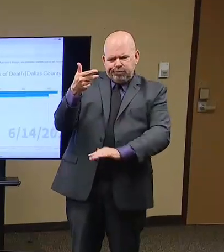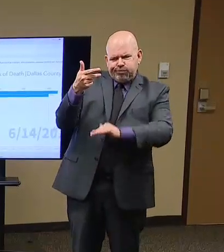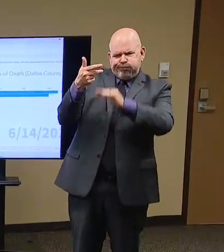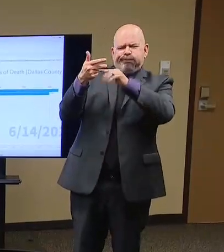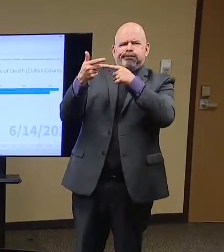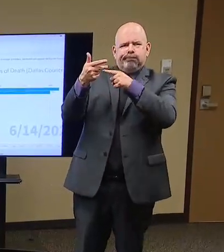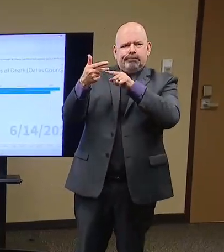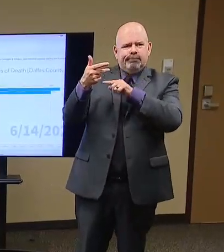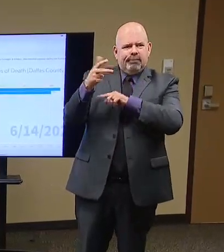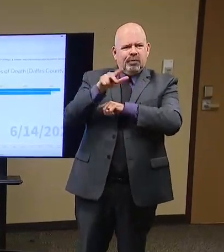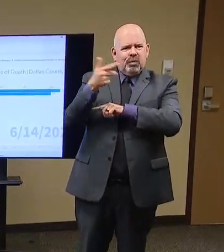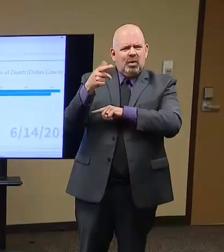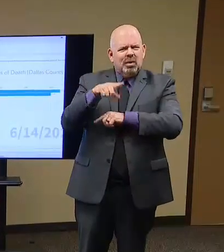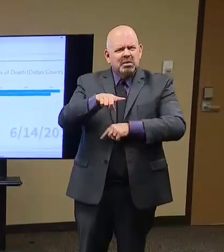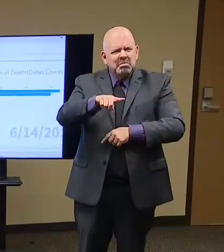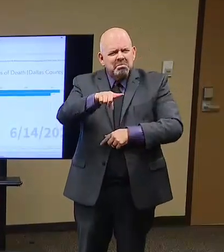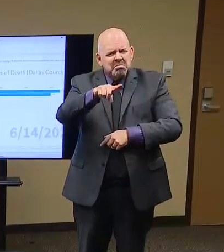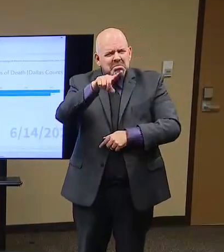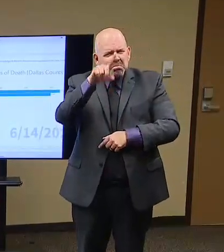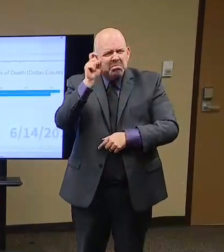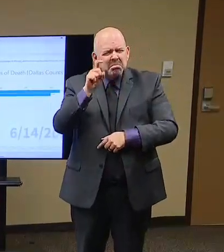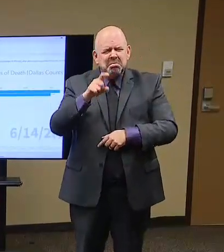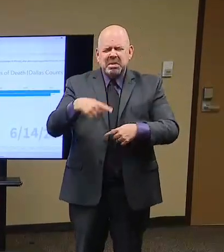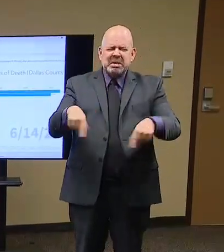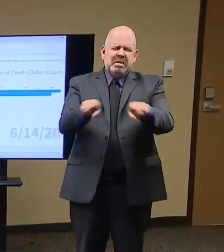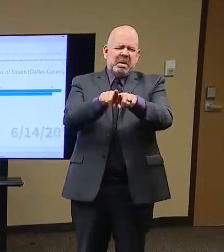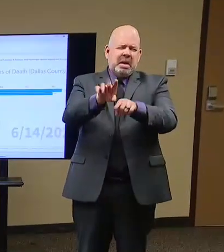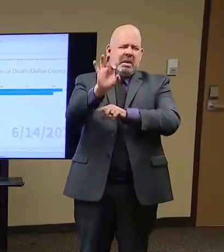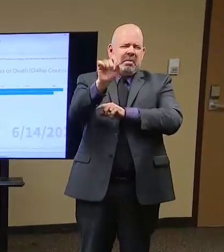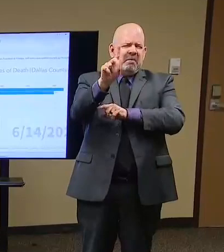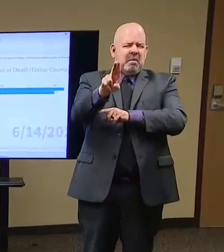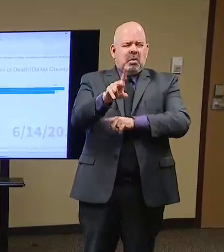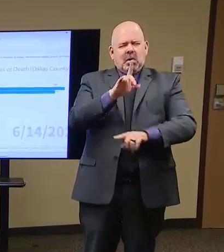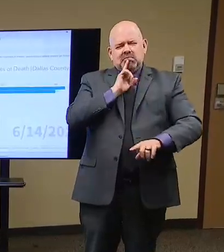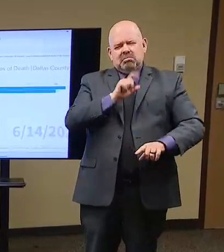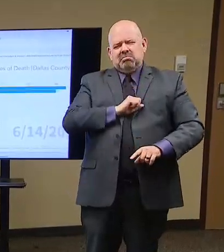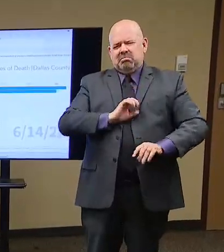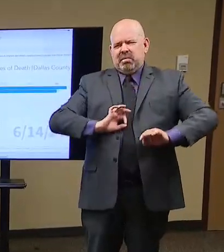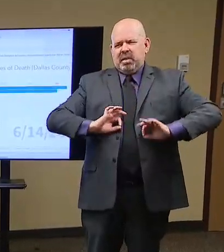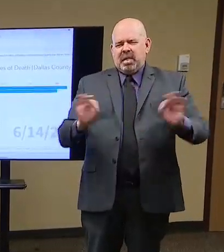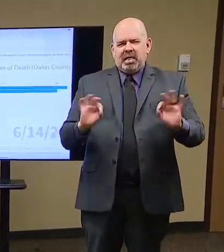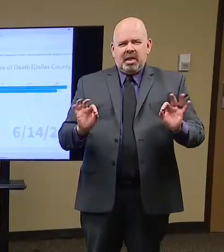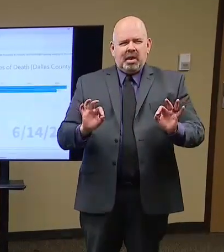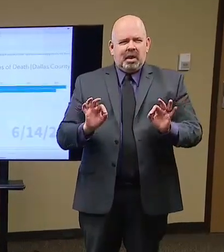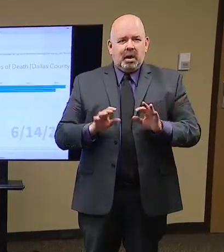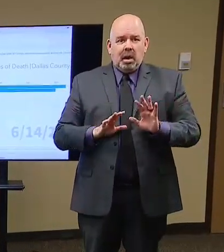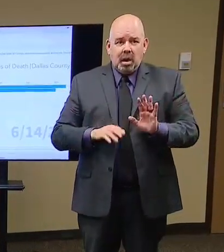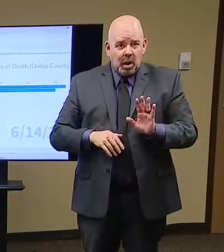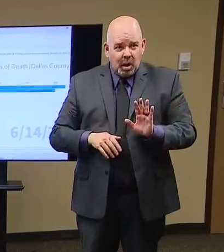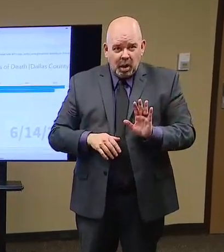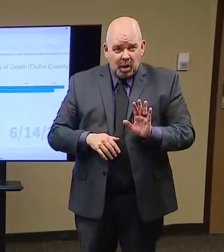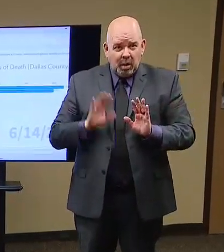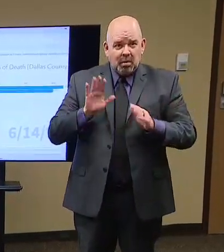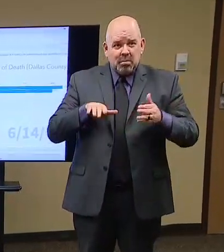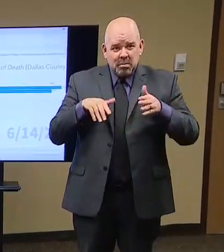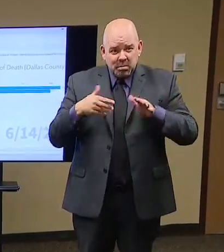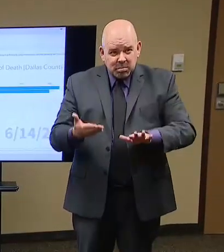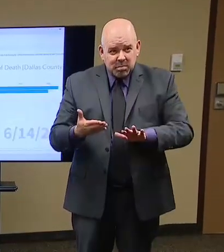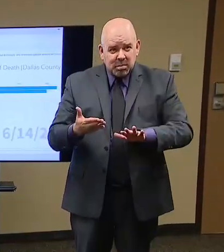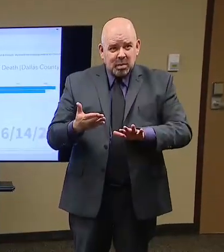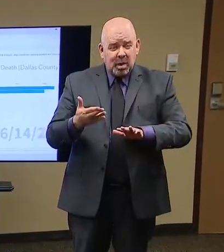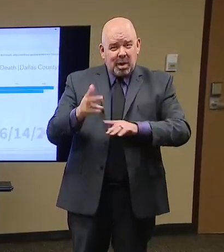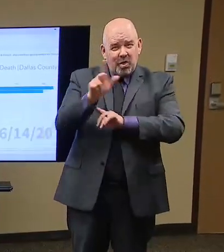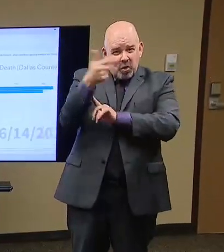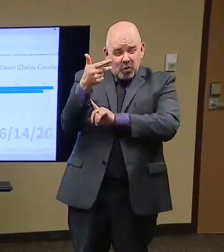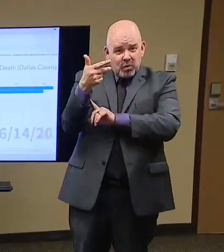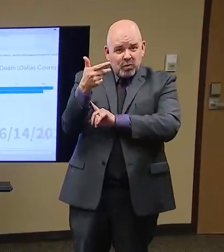just, this is like flu or something. The number of deaths now that we've had in Dallas County, it is now the third leading cause